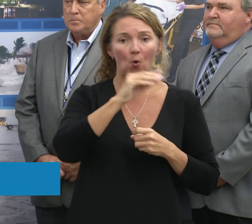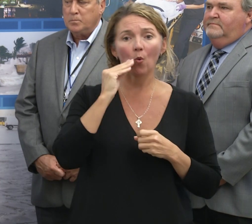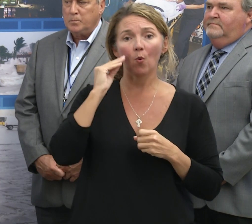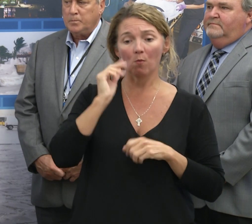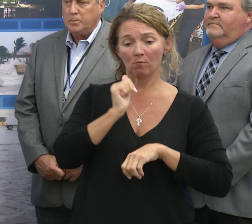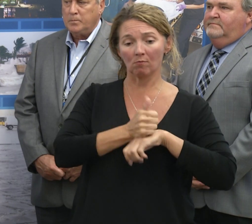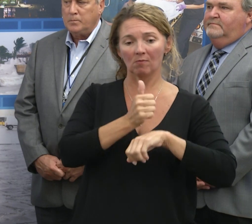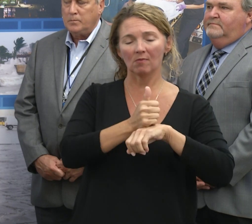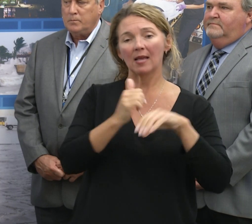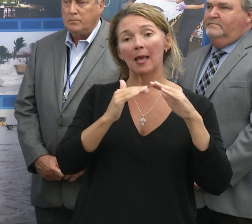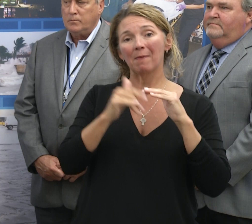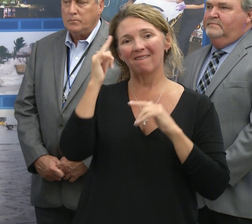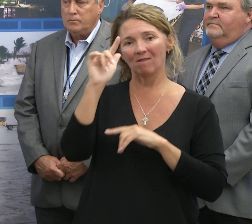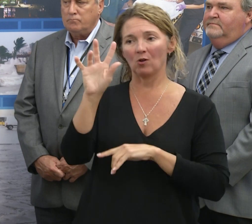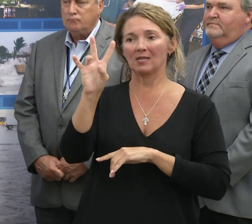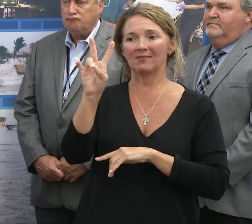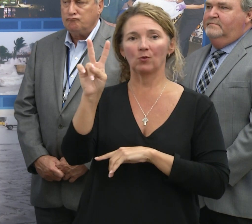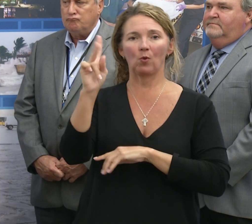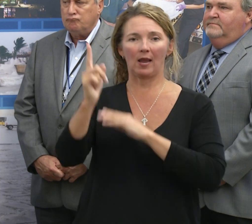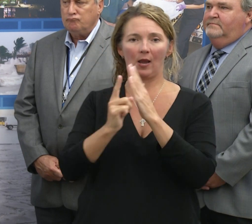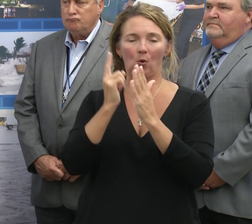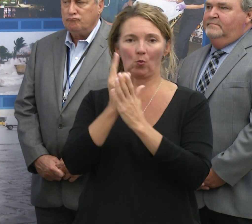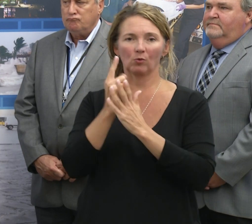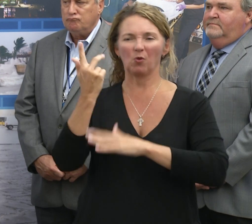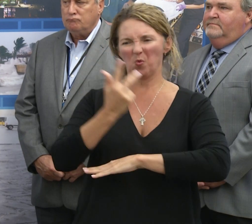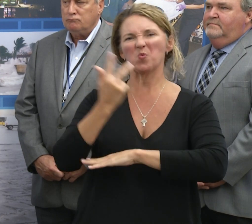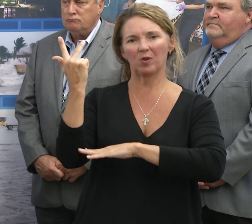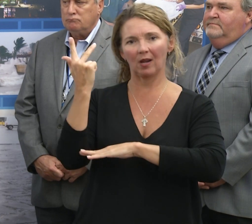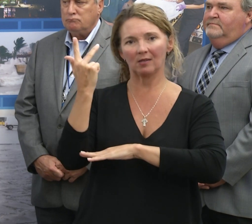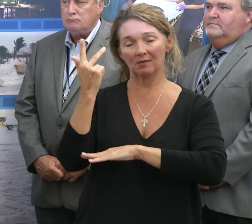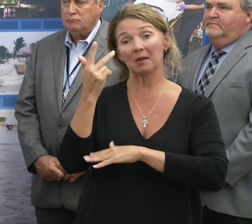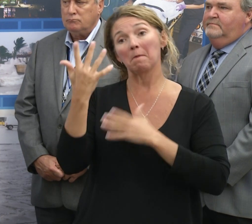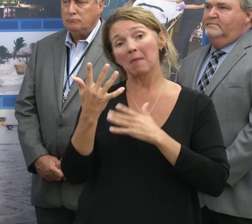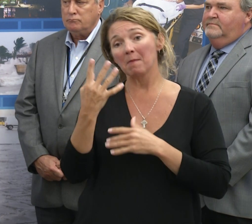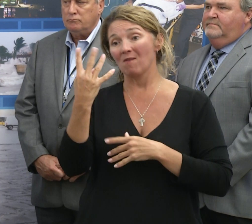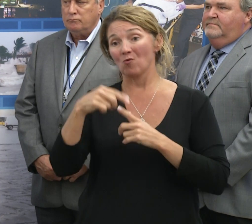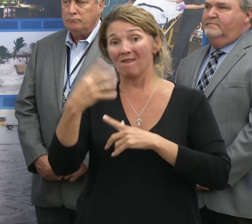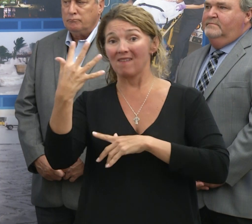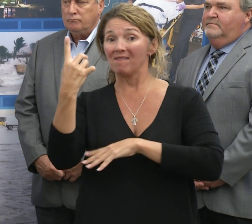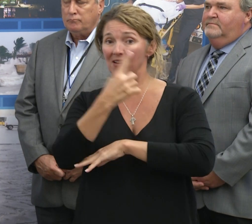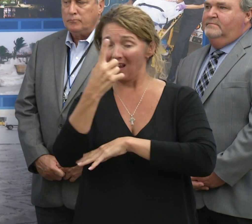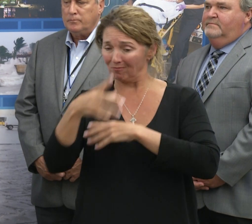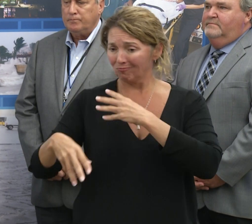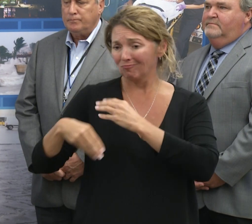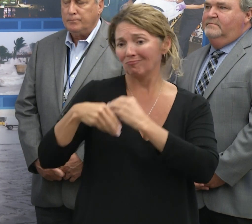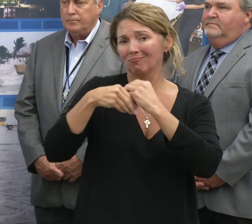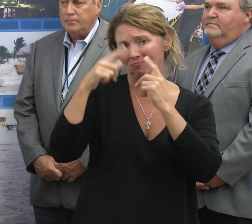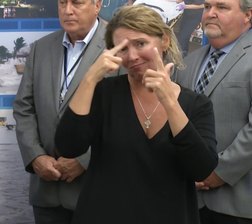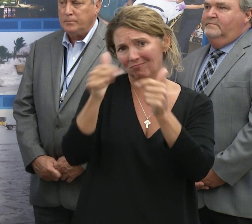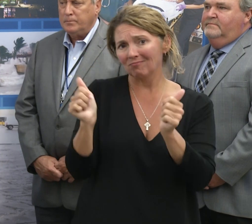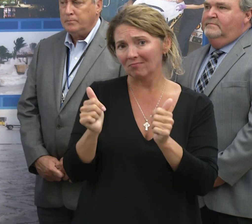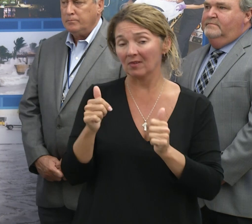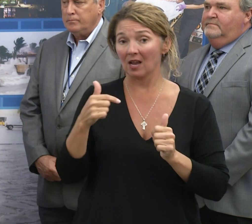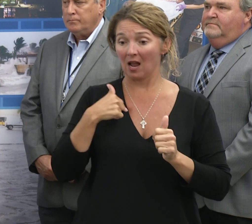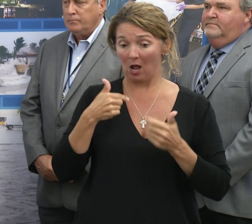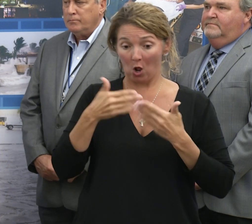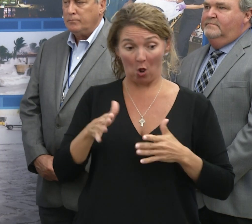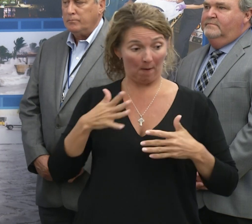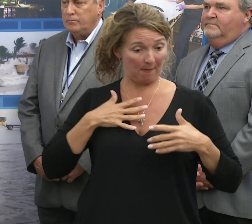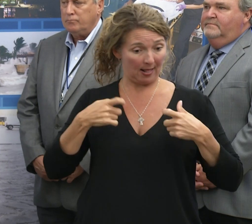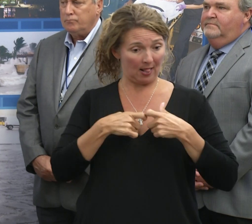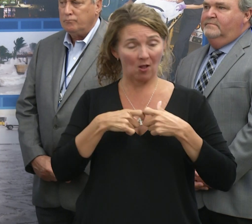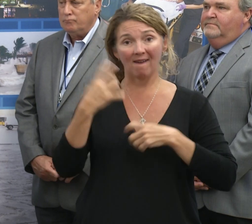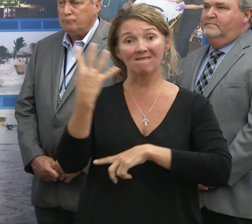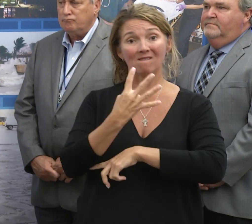home as a minimum of 72 hours. And it could be as long as four to five days, uh, during the storm. I personally lost power for